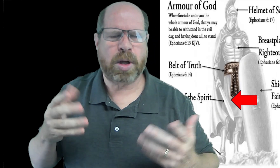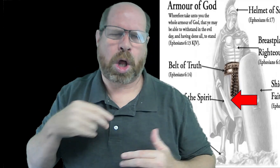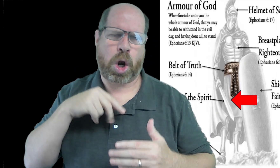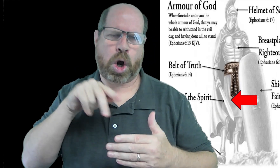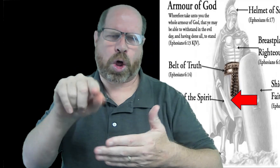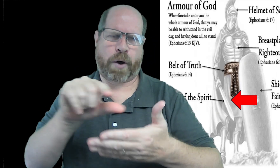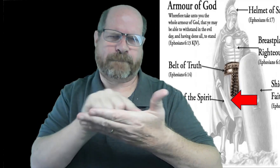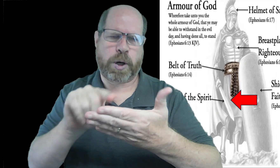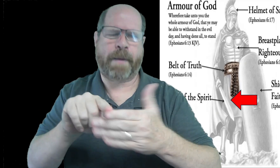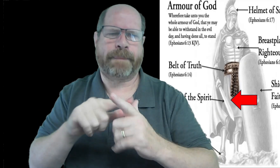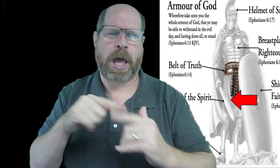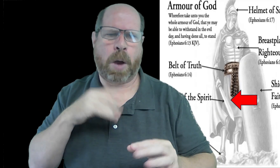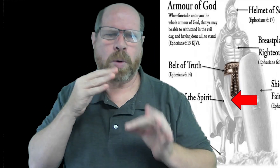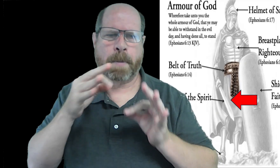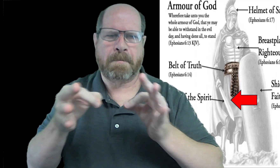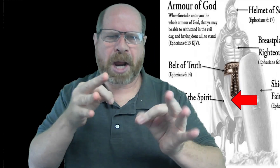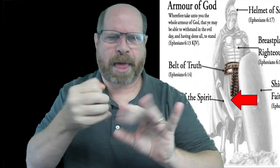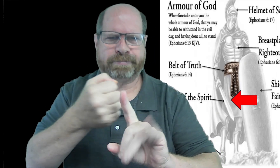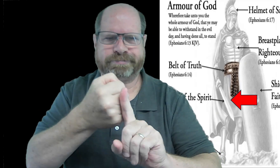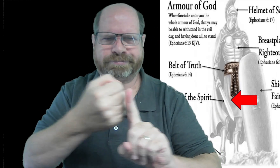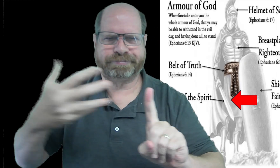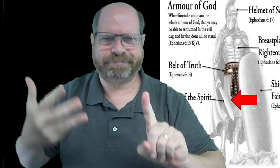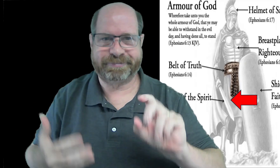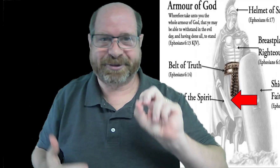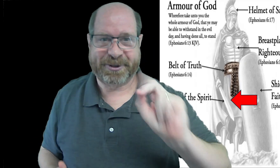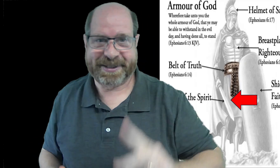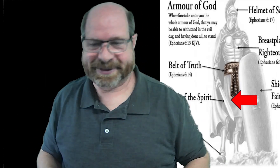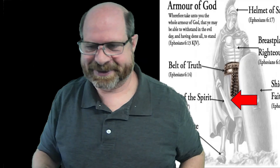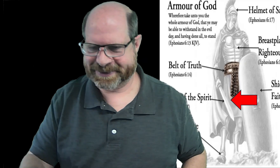the sword and the spirit what's it for let's explain through the verse okay